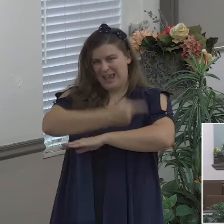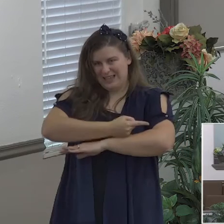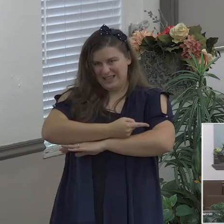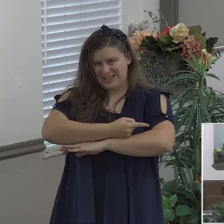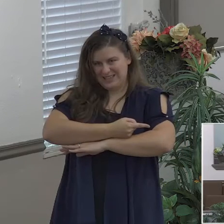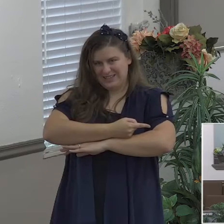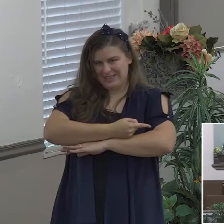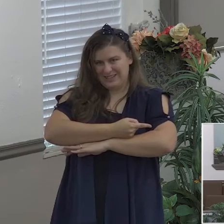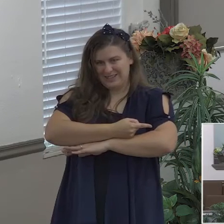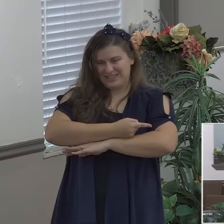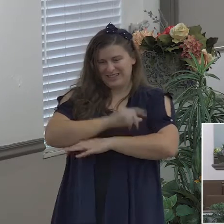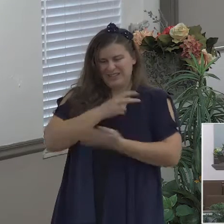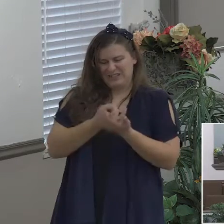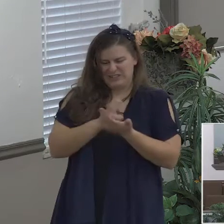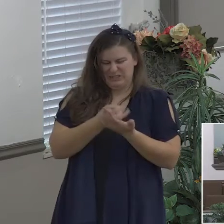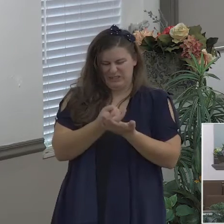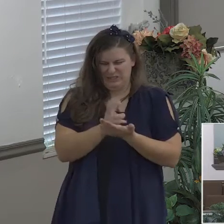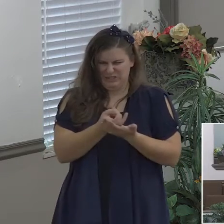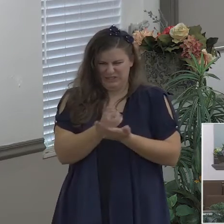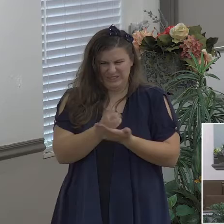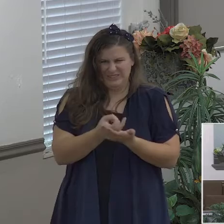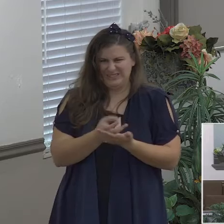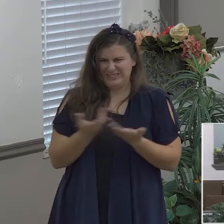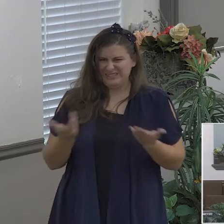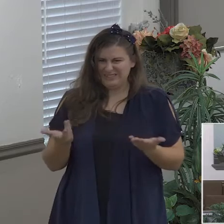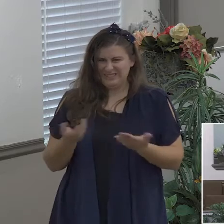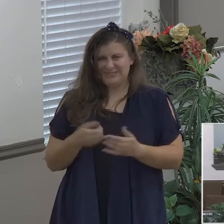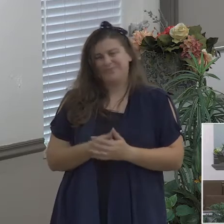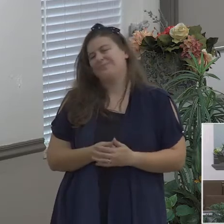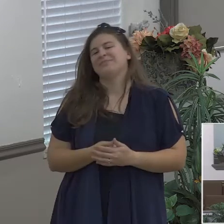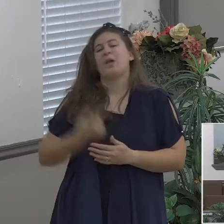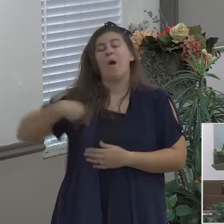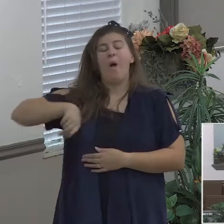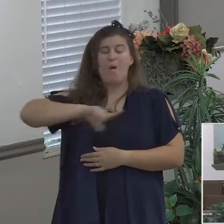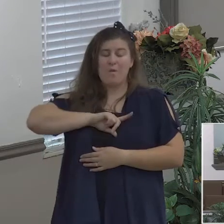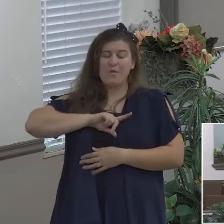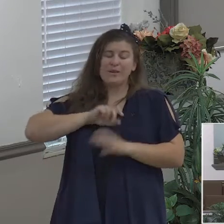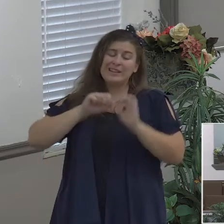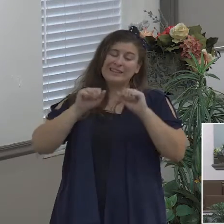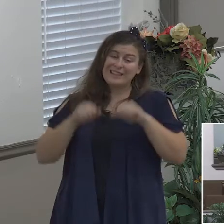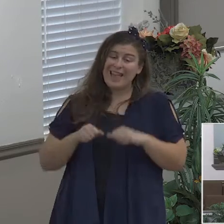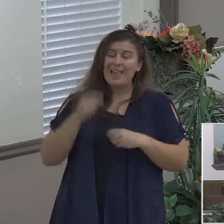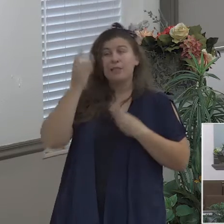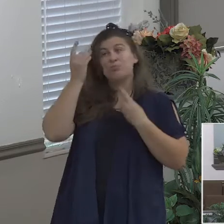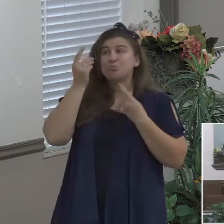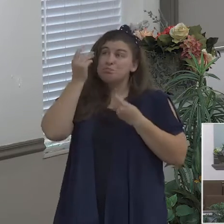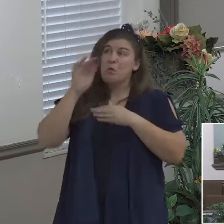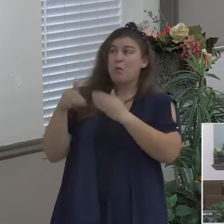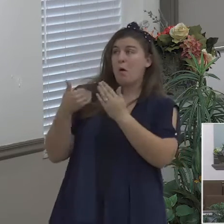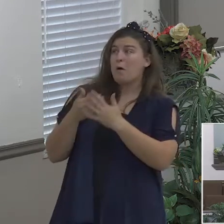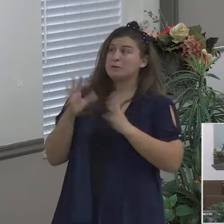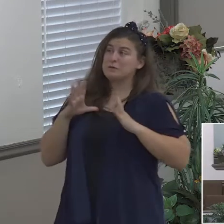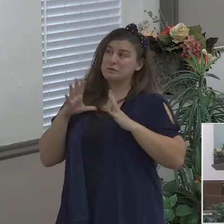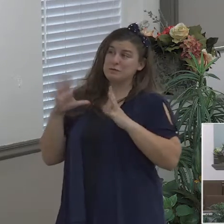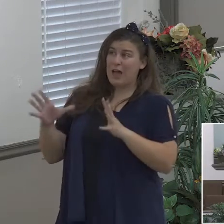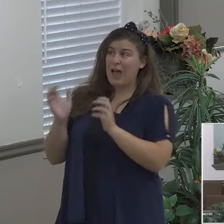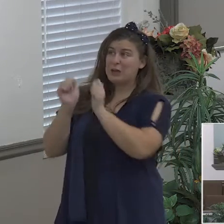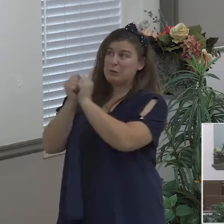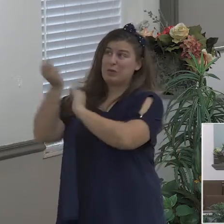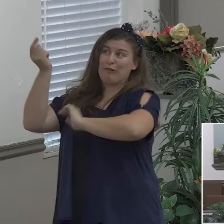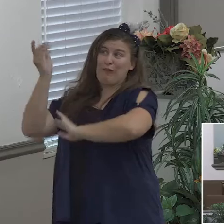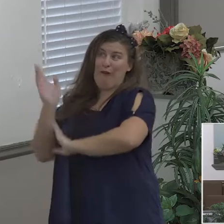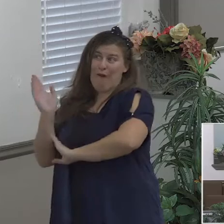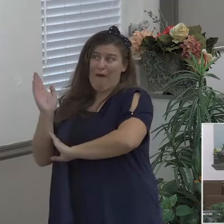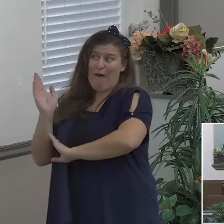we can think all is spiritually fine when in fact it really